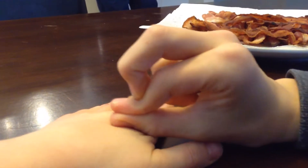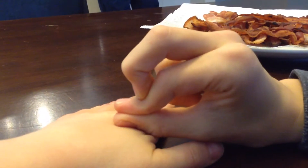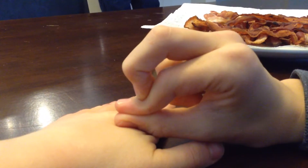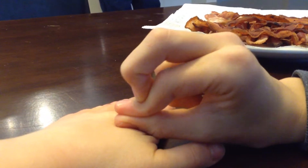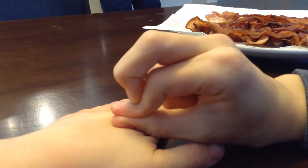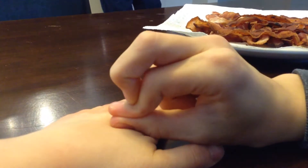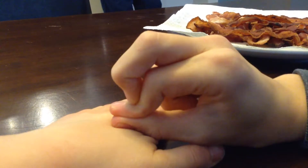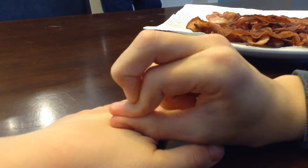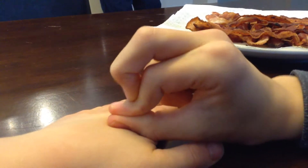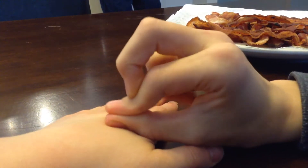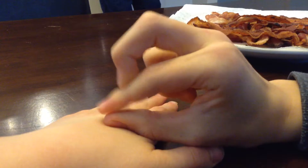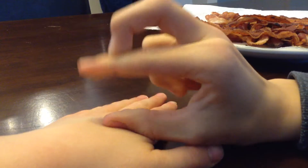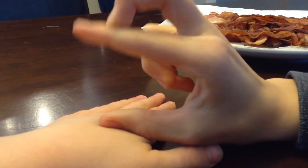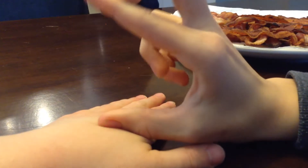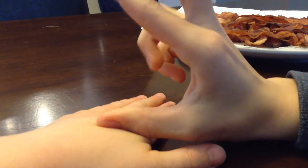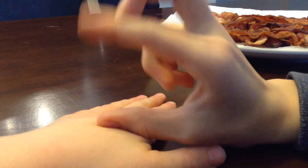John Cena! Yes.